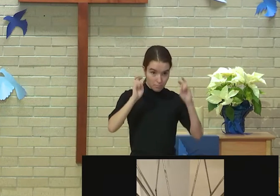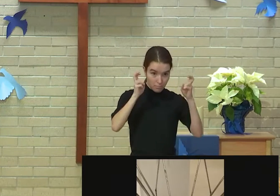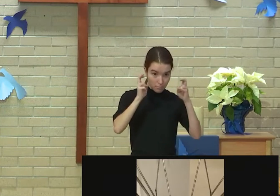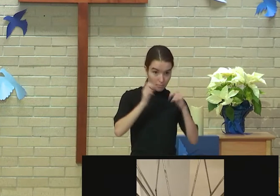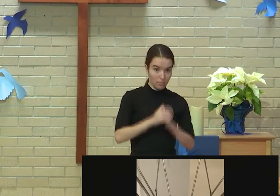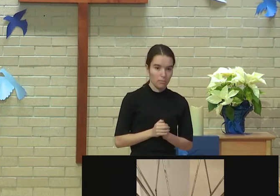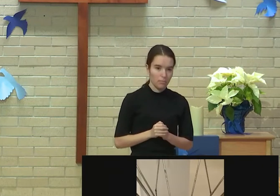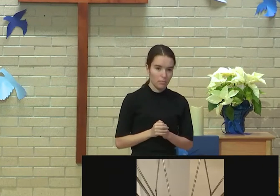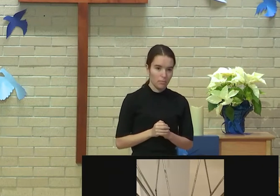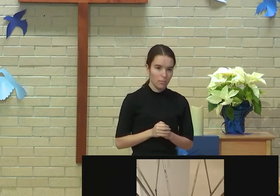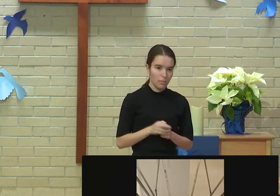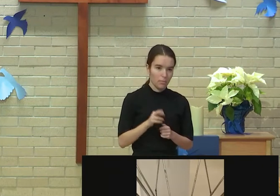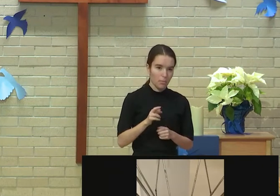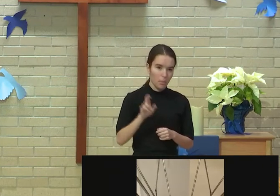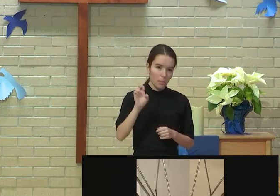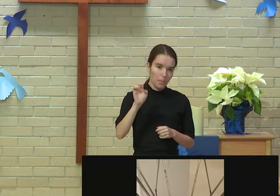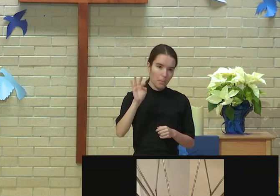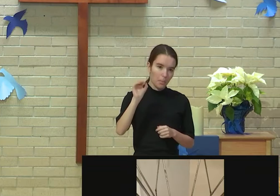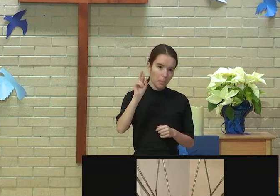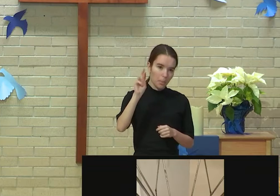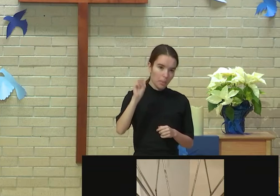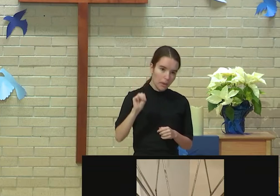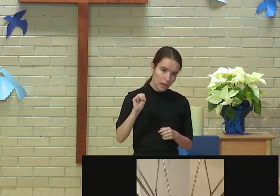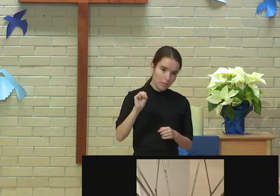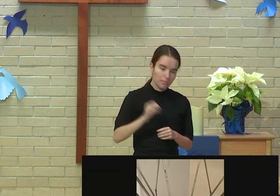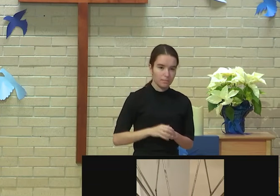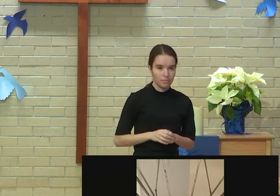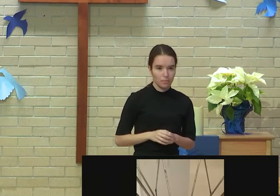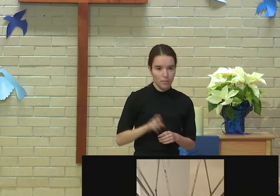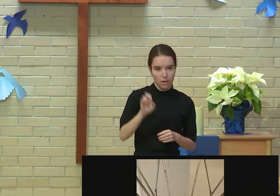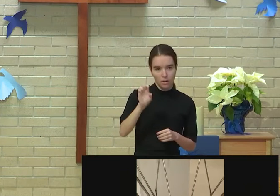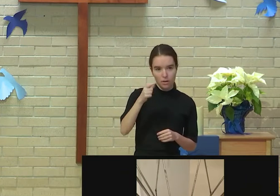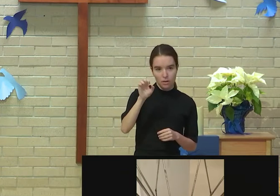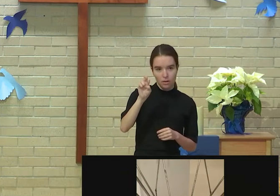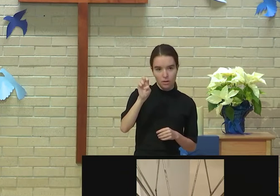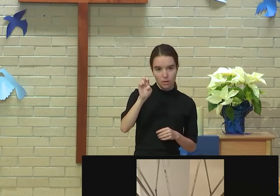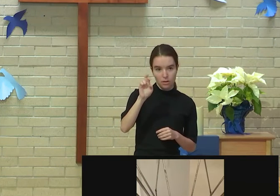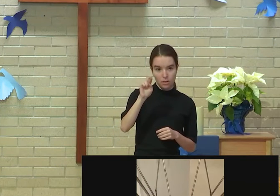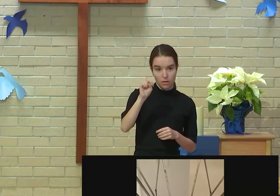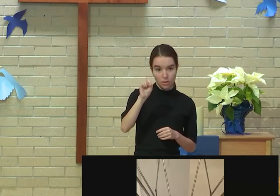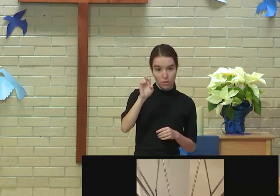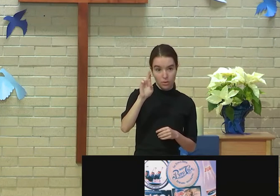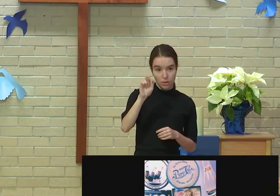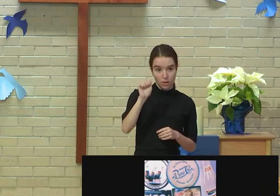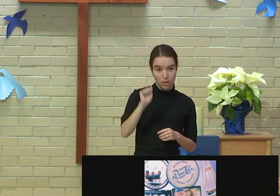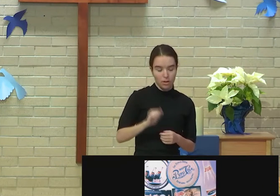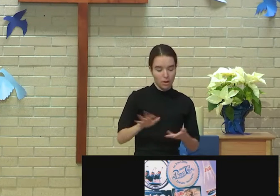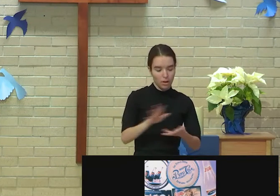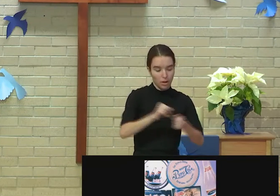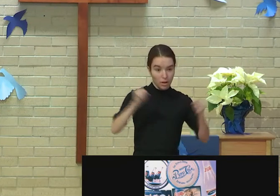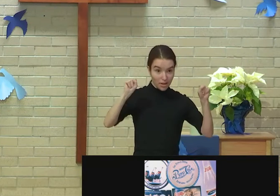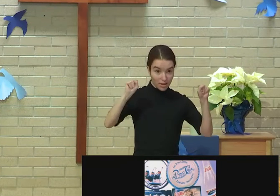and those include things like reform or regenerate, redemption,